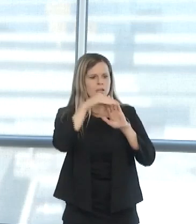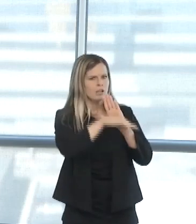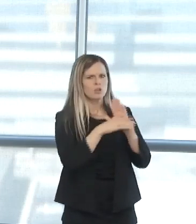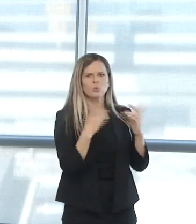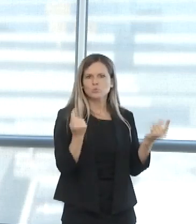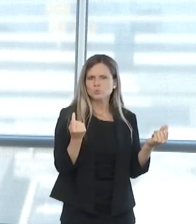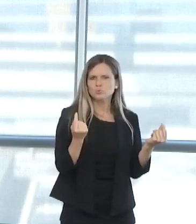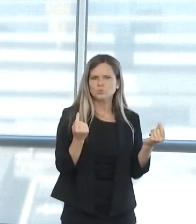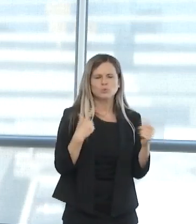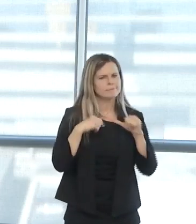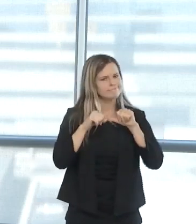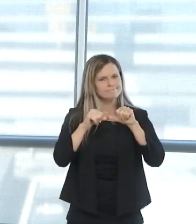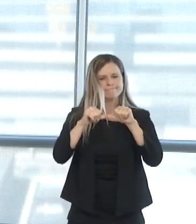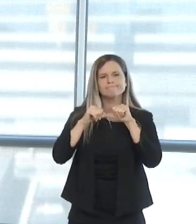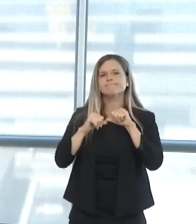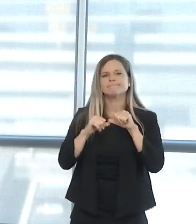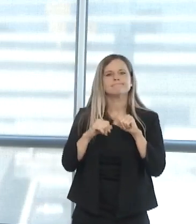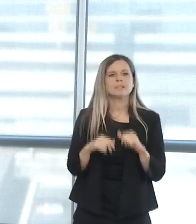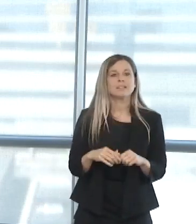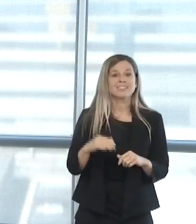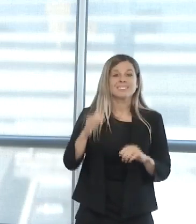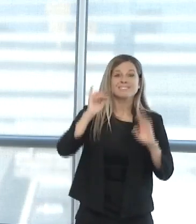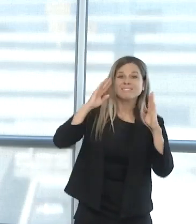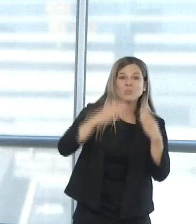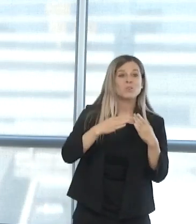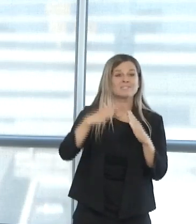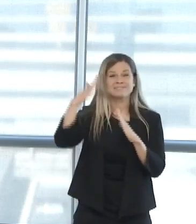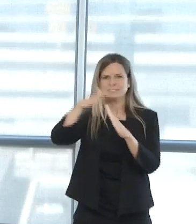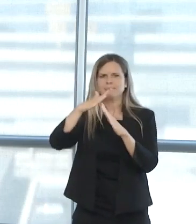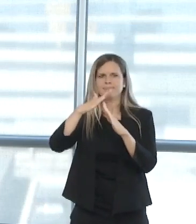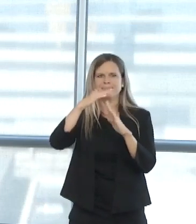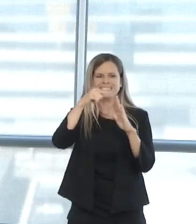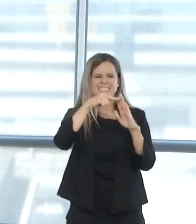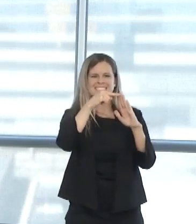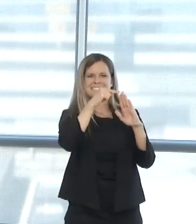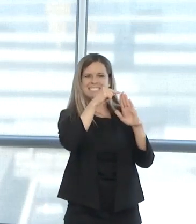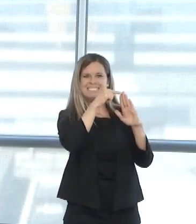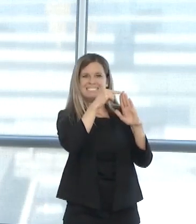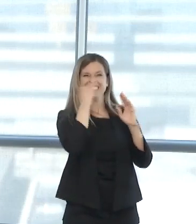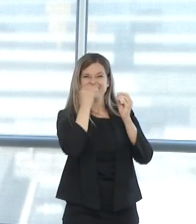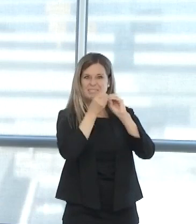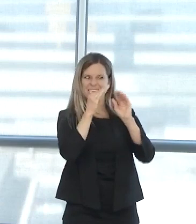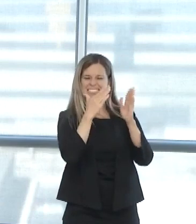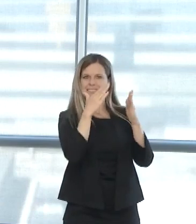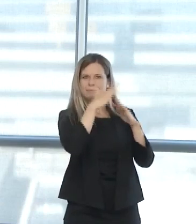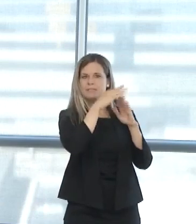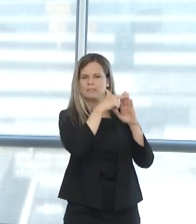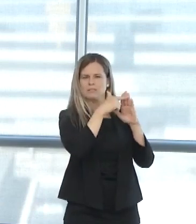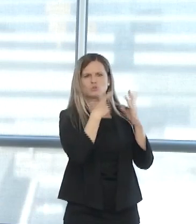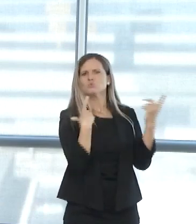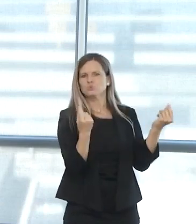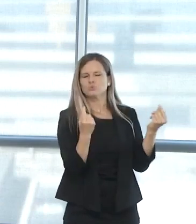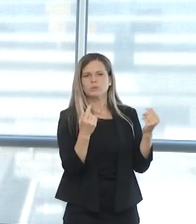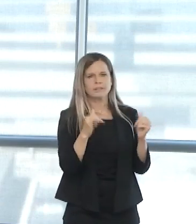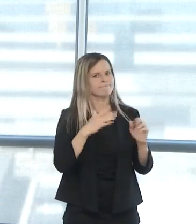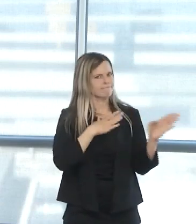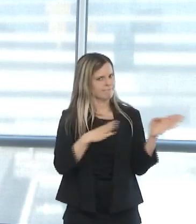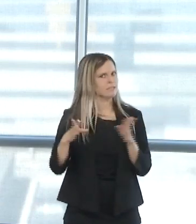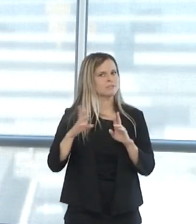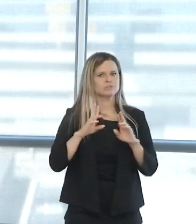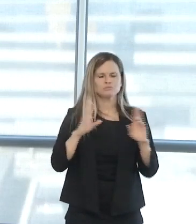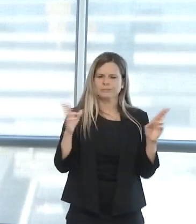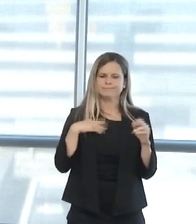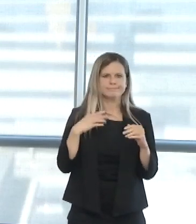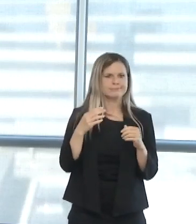and it'll be a milestone in our fight against COVID. But we'll have many, many more milestones after that in the fight as the